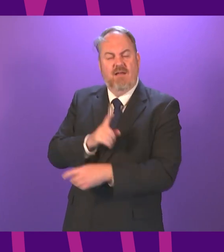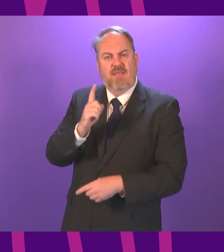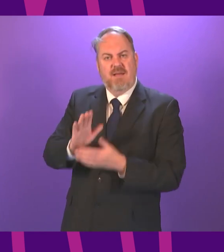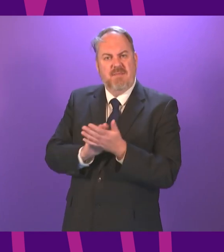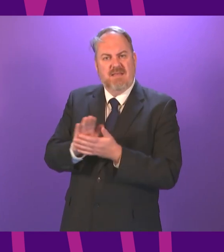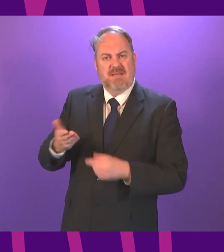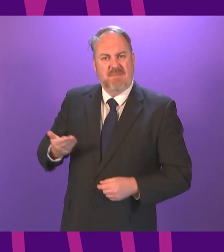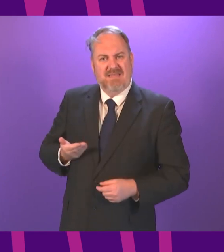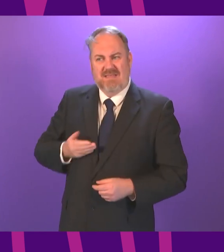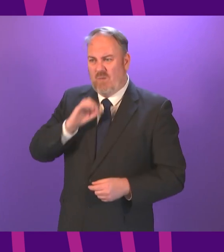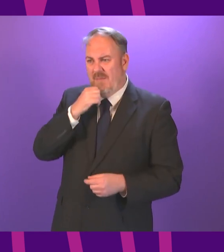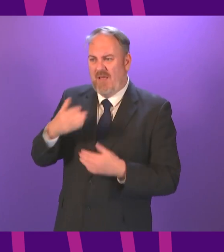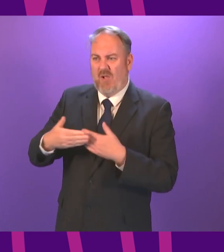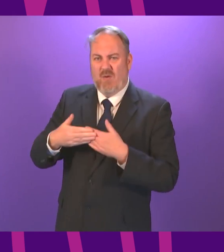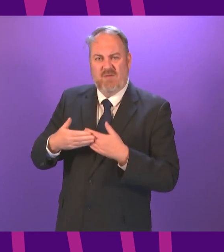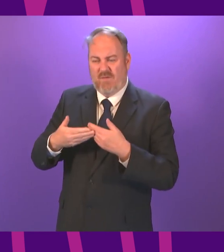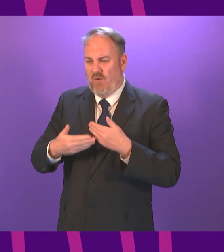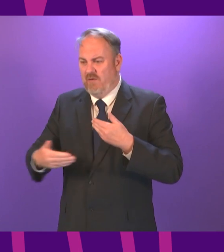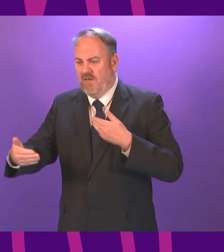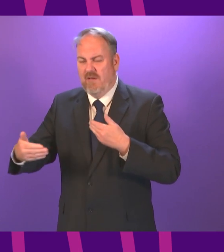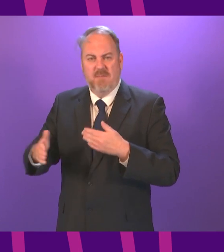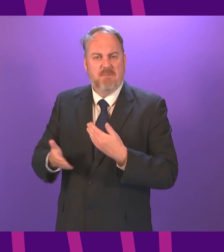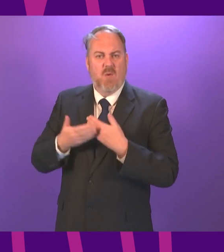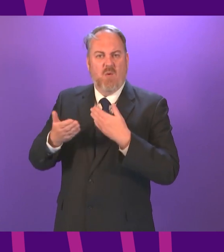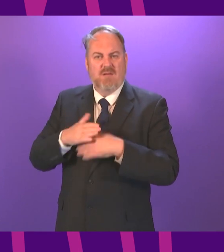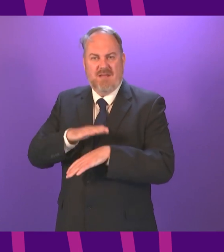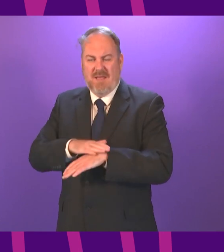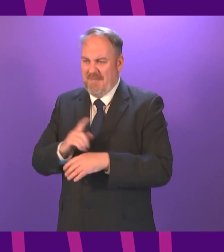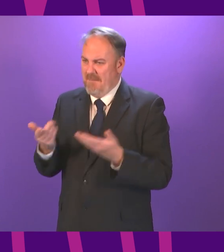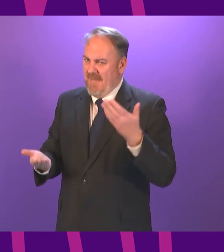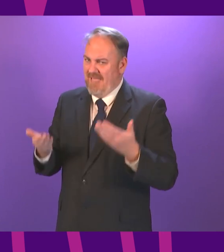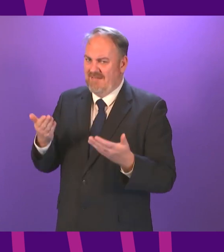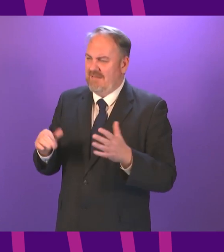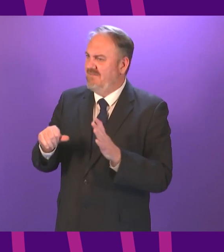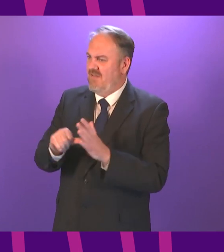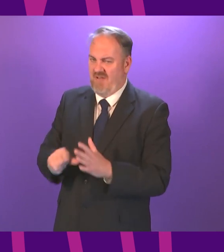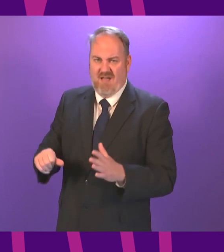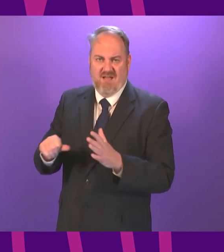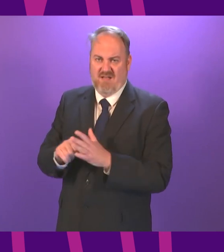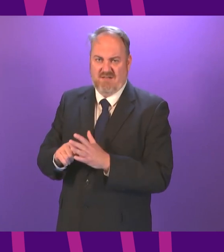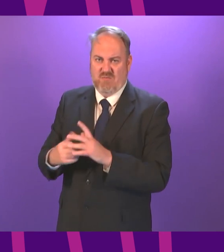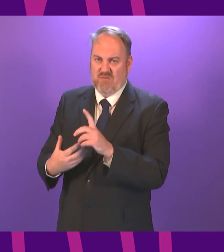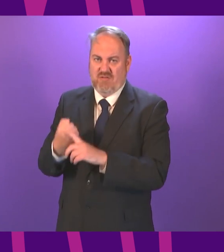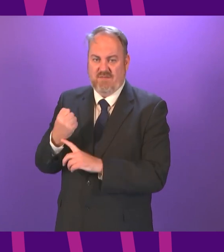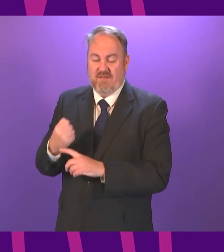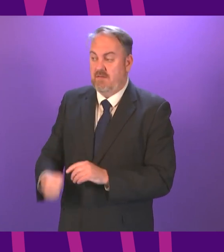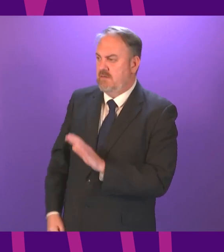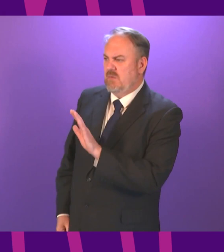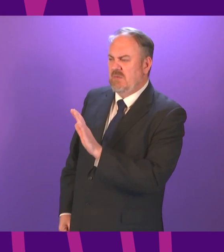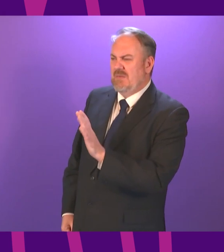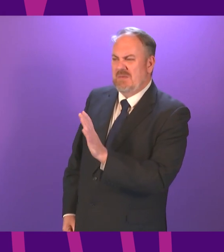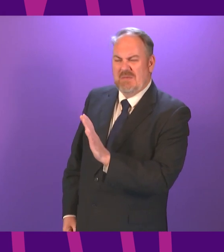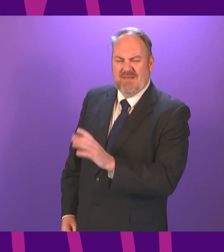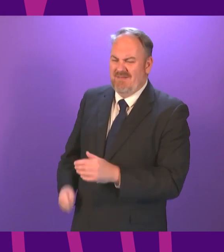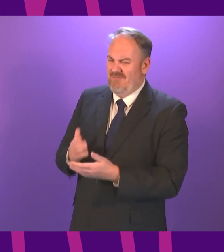businesses being closed for longer. So there's a dichotomy there about trying to balance these. Anna Sarra? Well, I think what the dichotomy is, I think it's